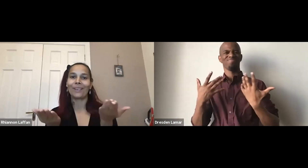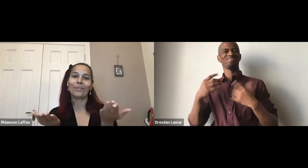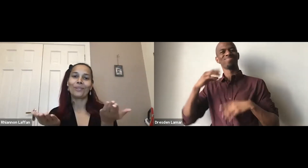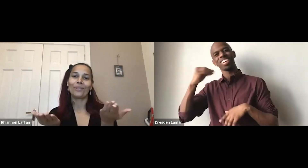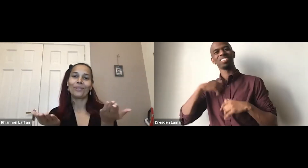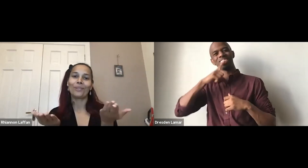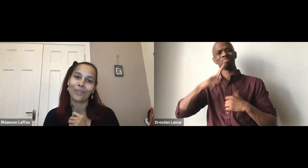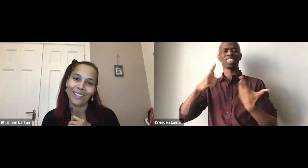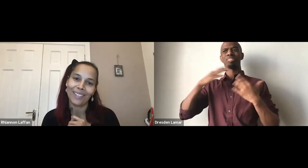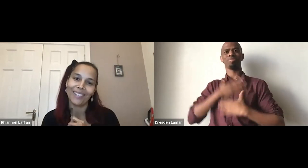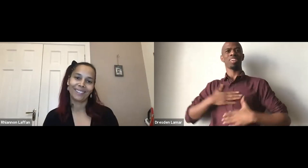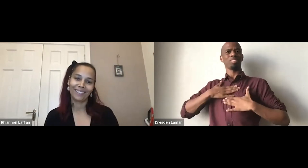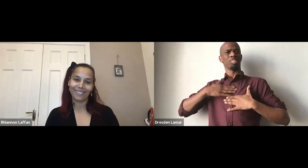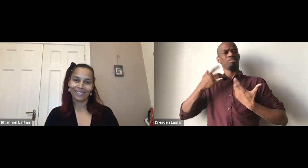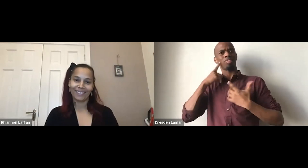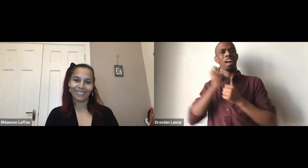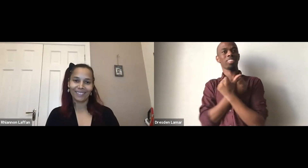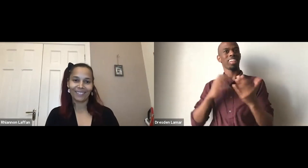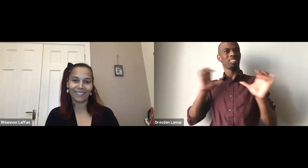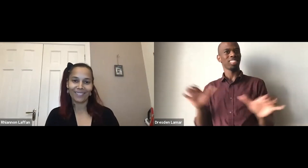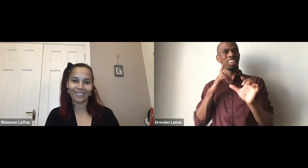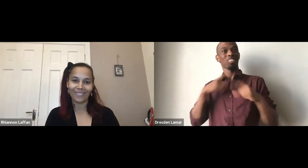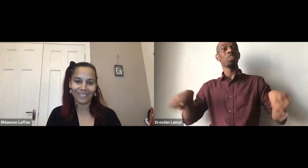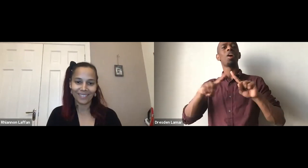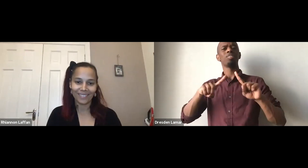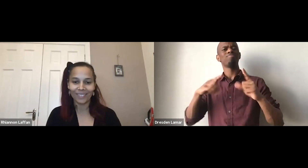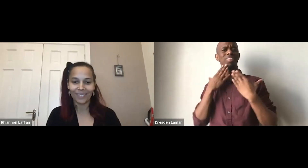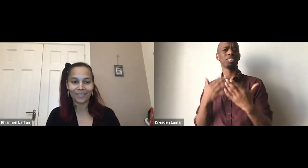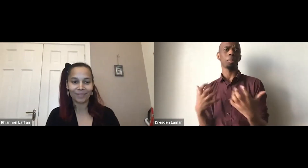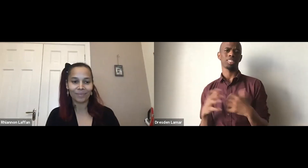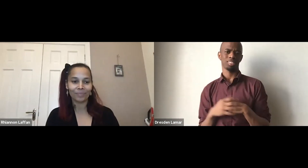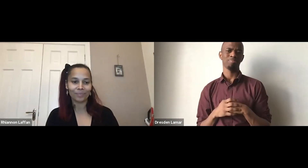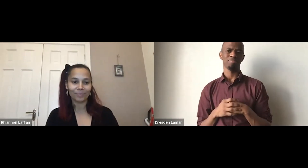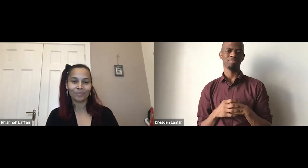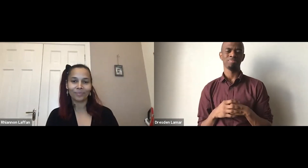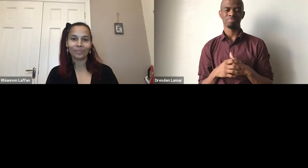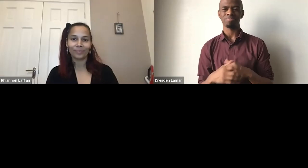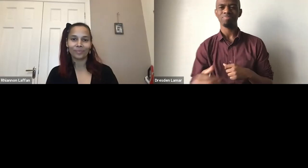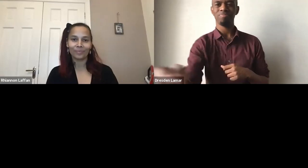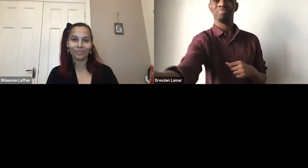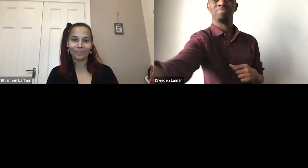just let me know and I hope the rest of this meeting goes well. Thank you so much. you so much.